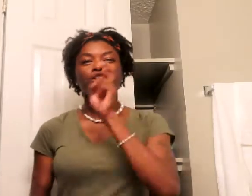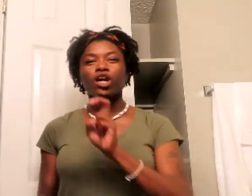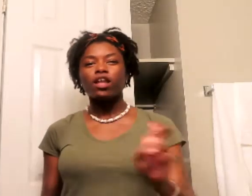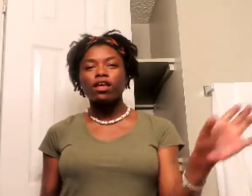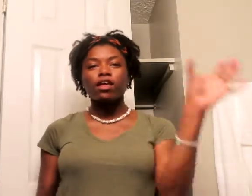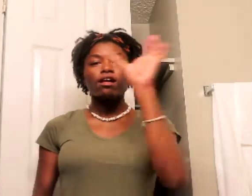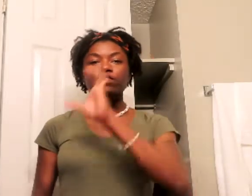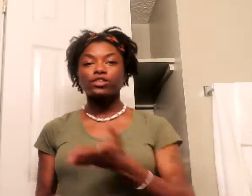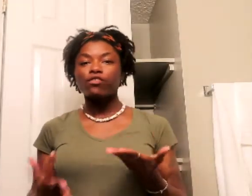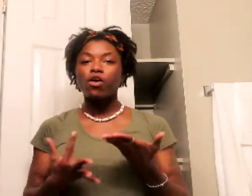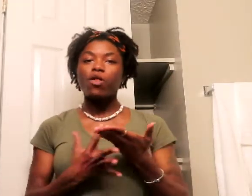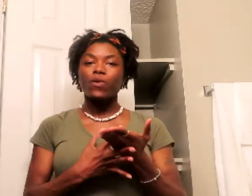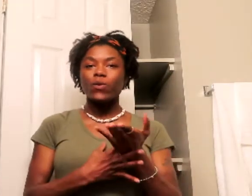journey of discovering